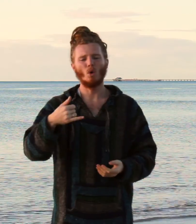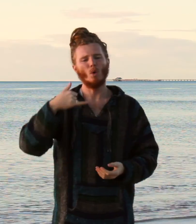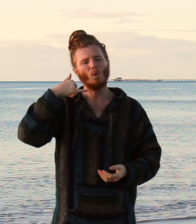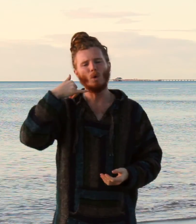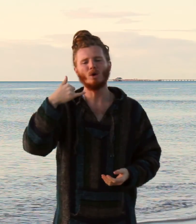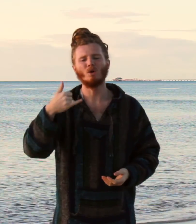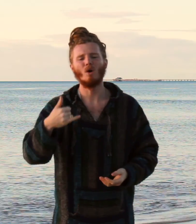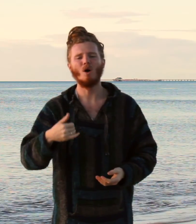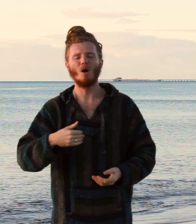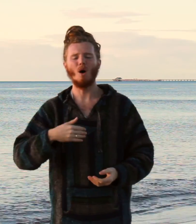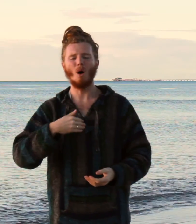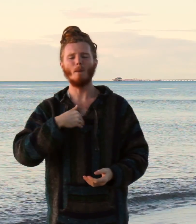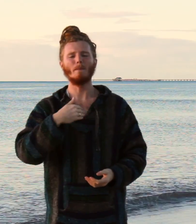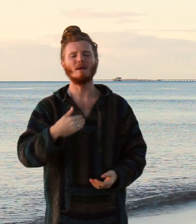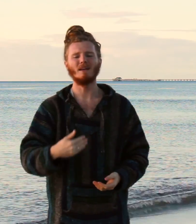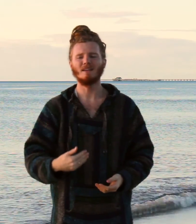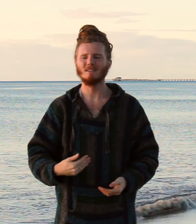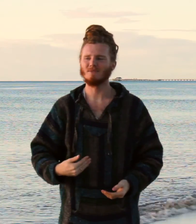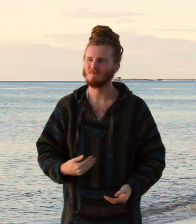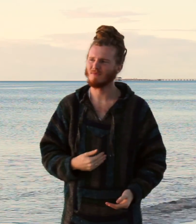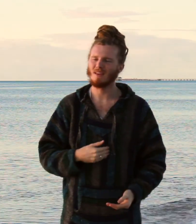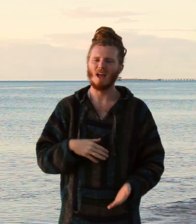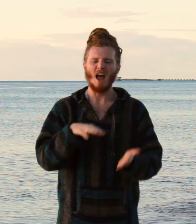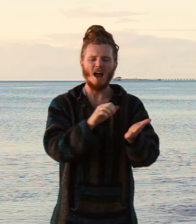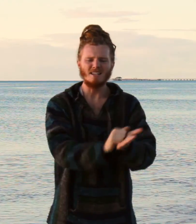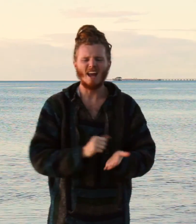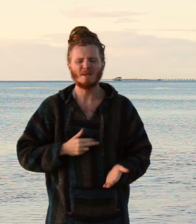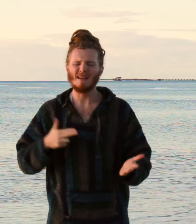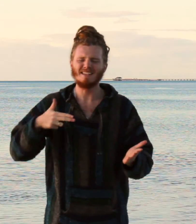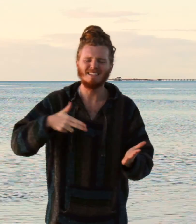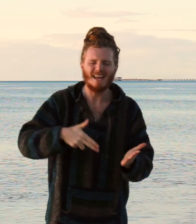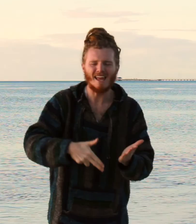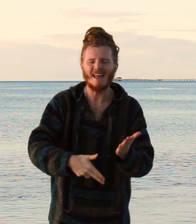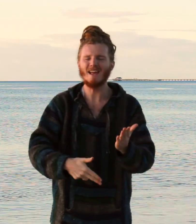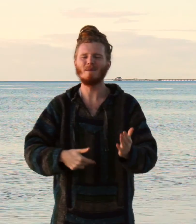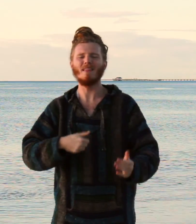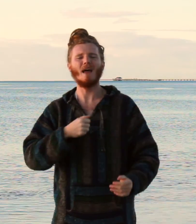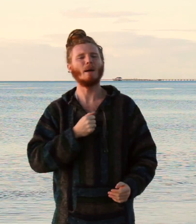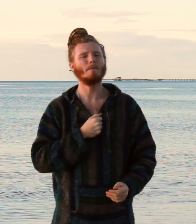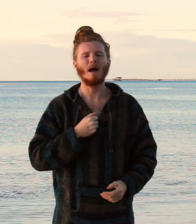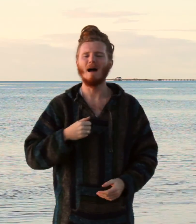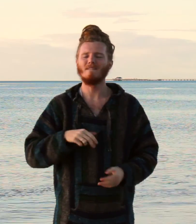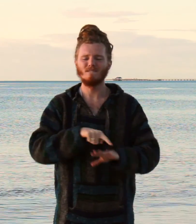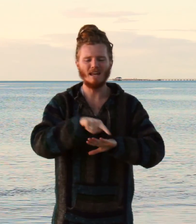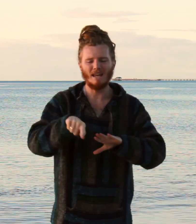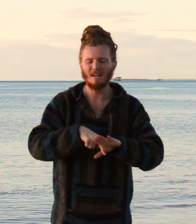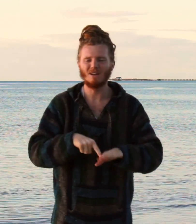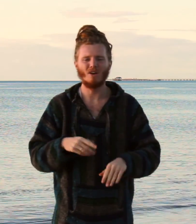would call me Take me deeper than my feet could